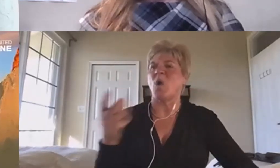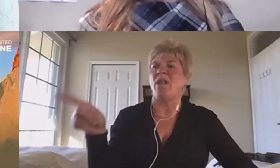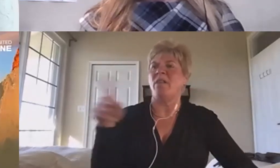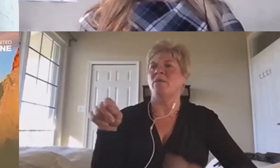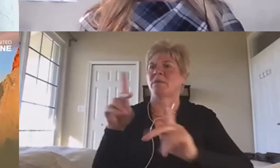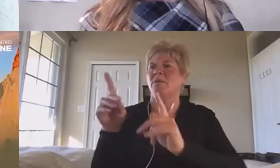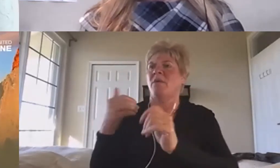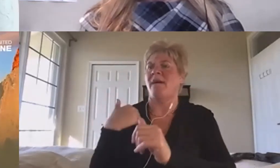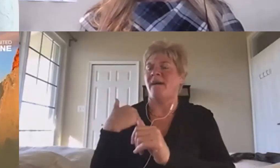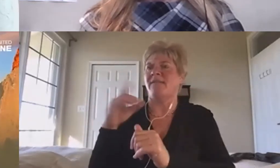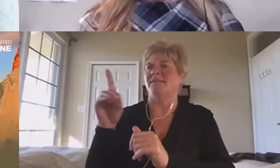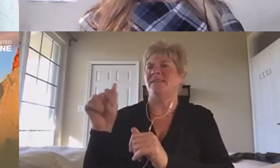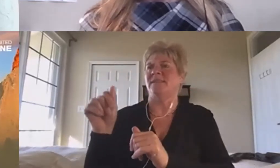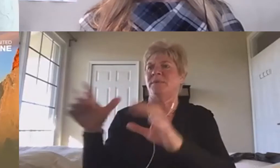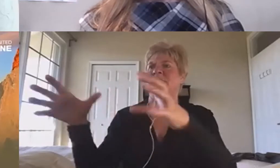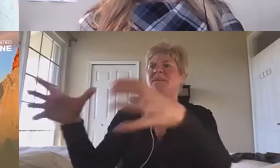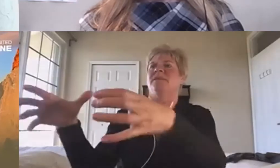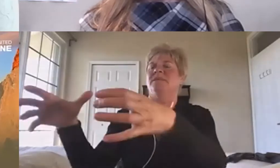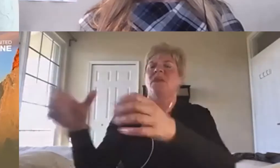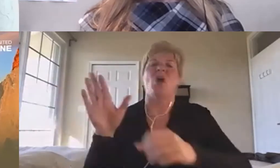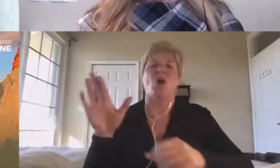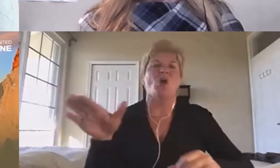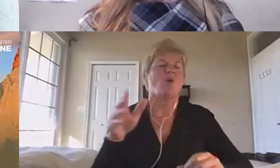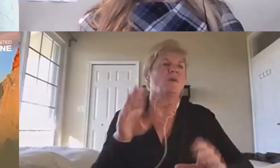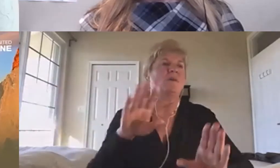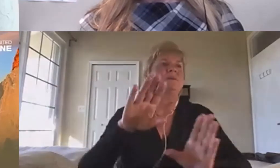Let's make our website accessible.